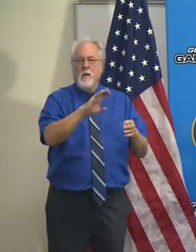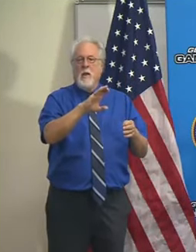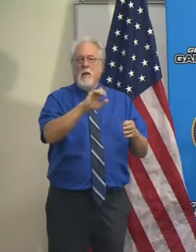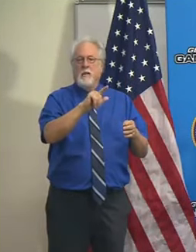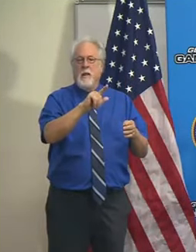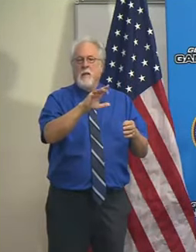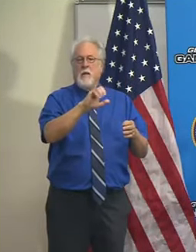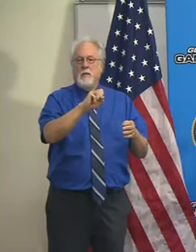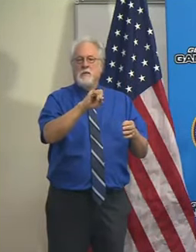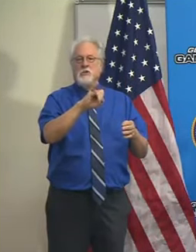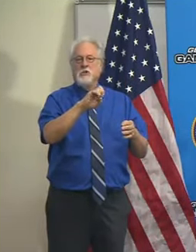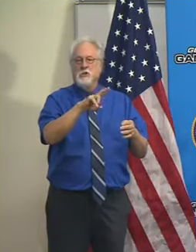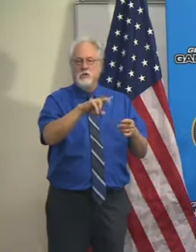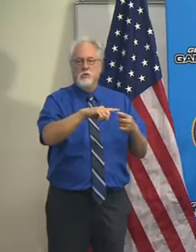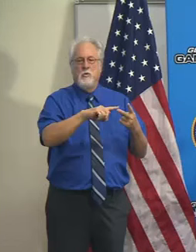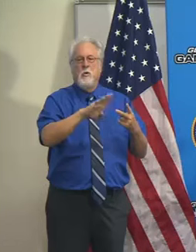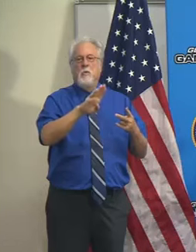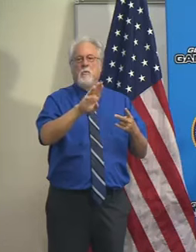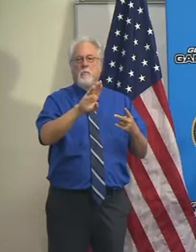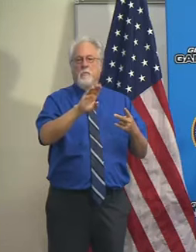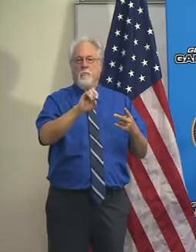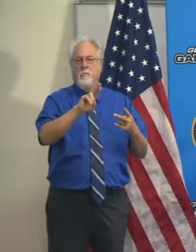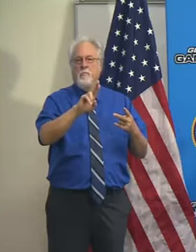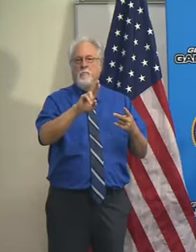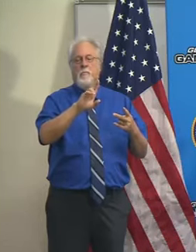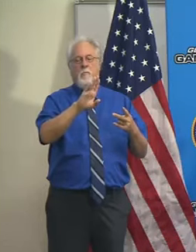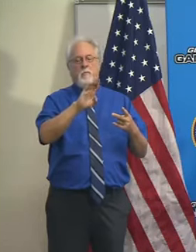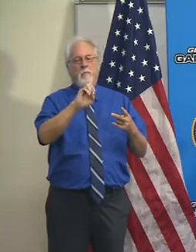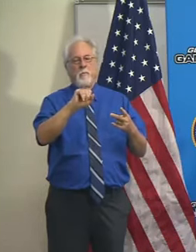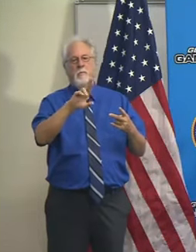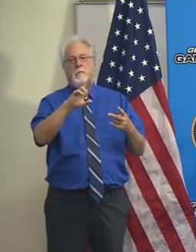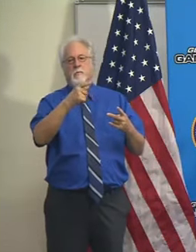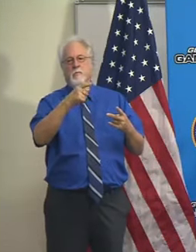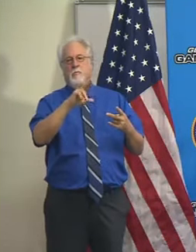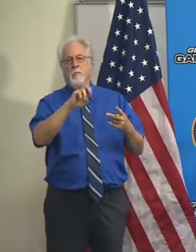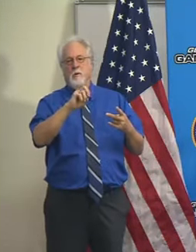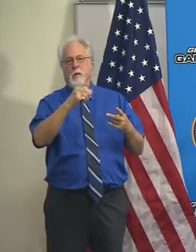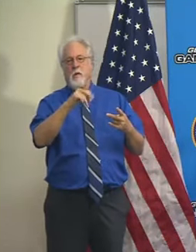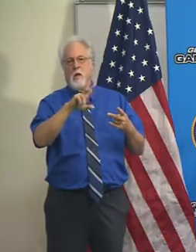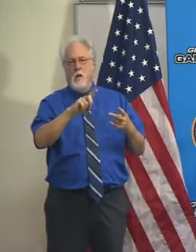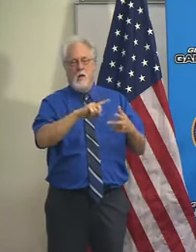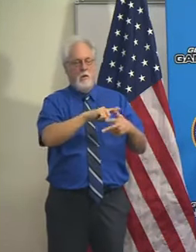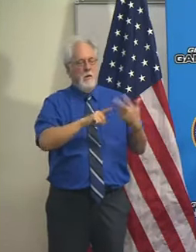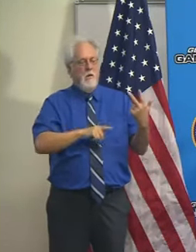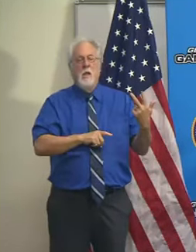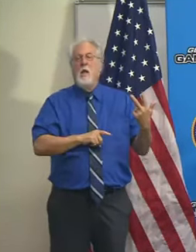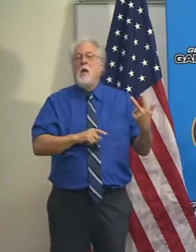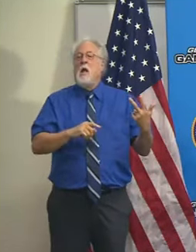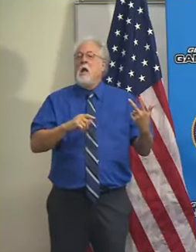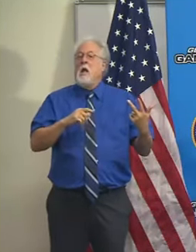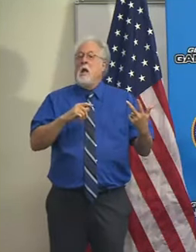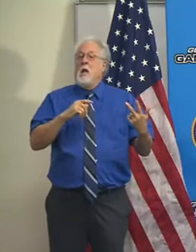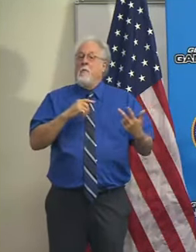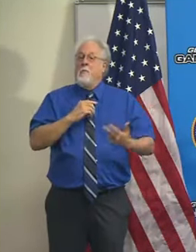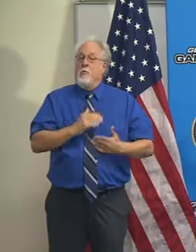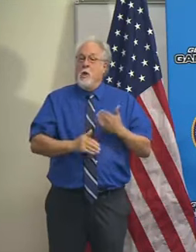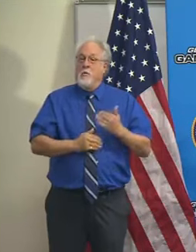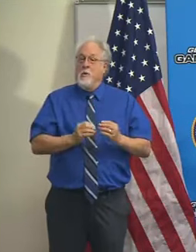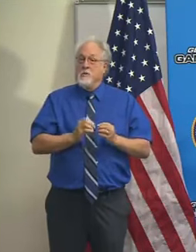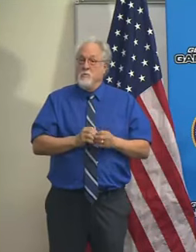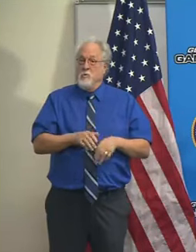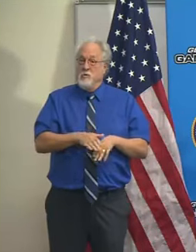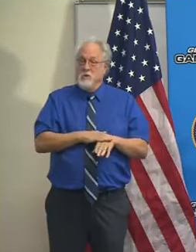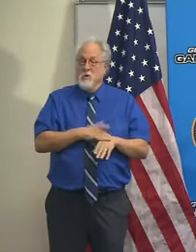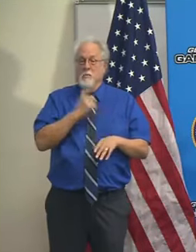Calcasieu Parish, and Beauregard Parish. And as that happens, the progress is going to get a little slower because the damage